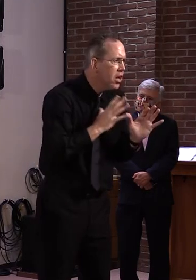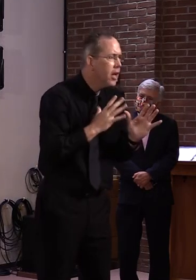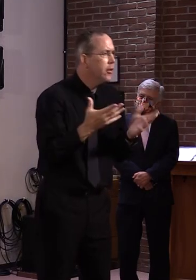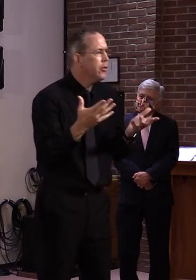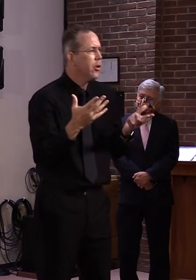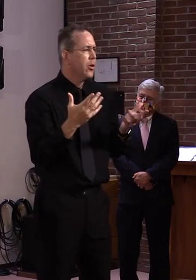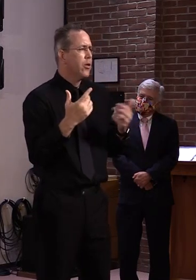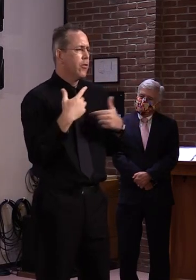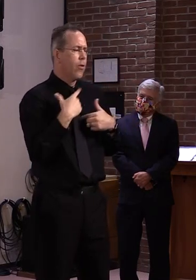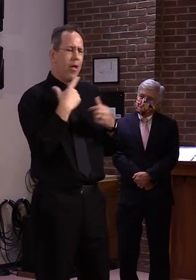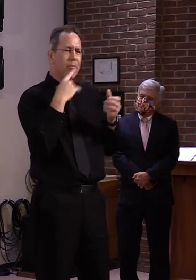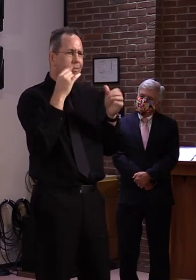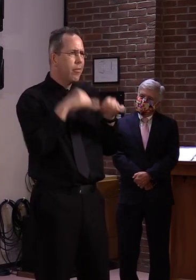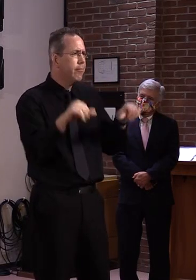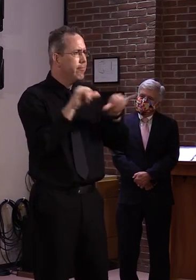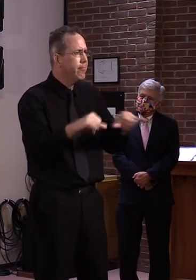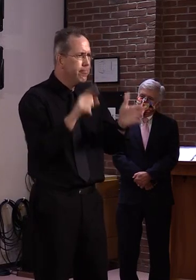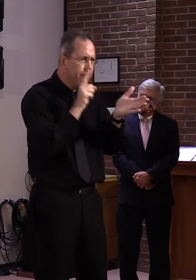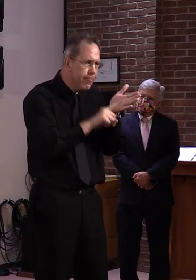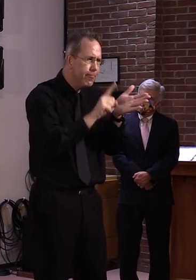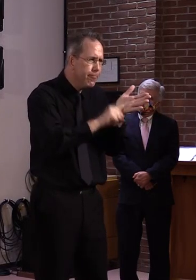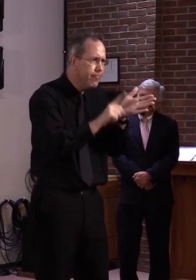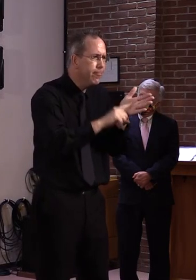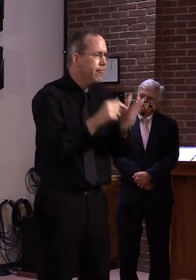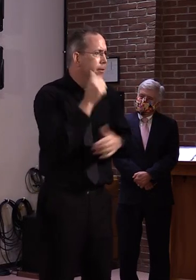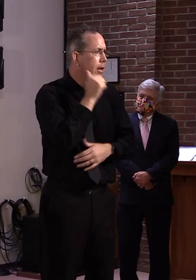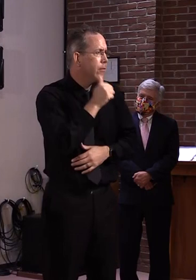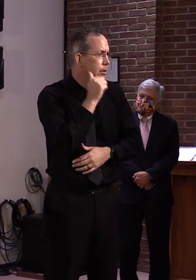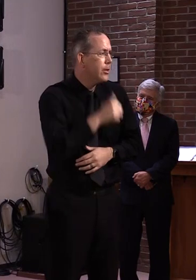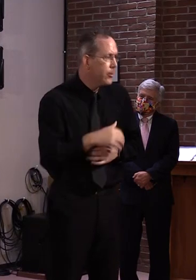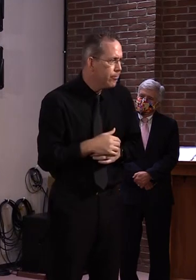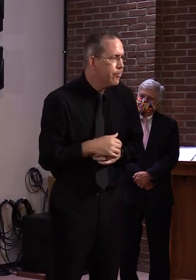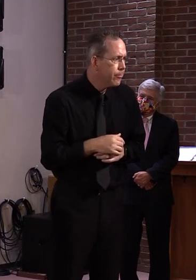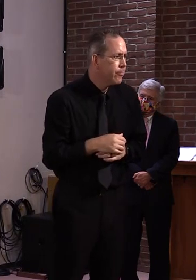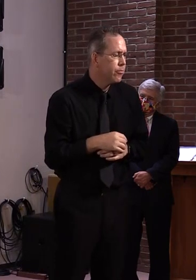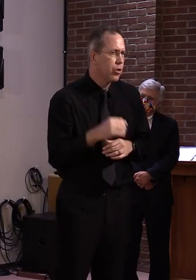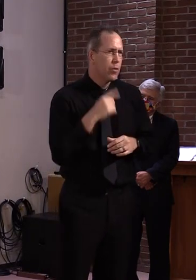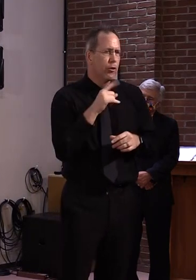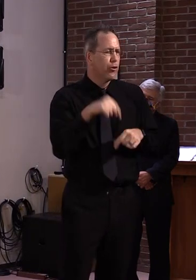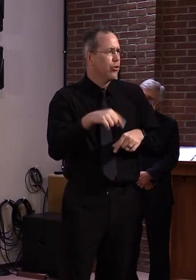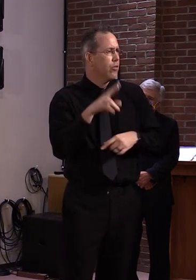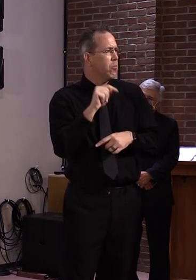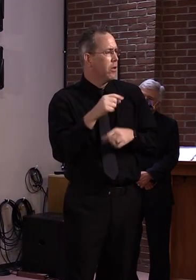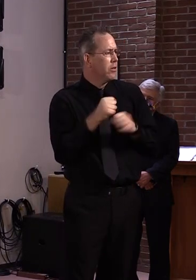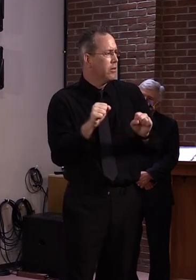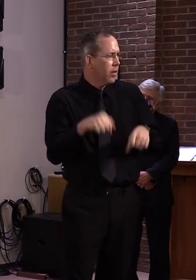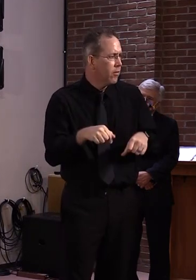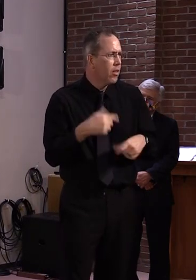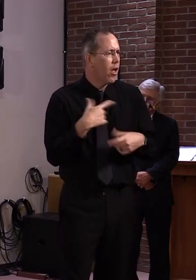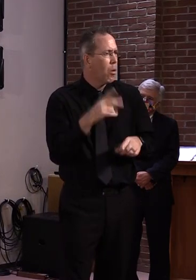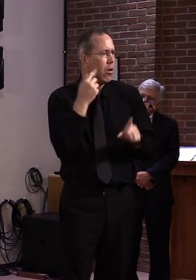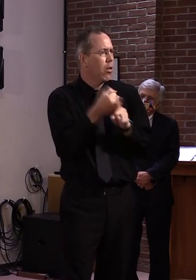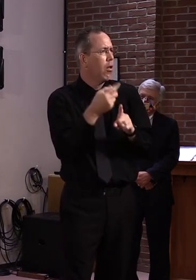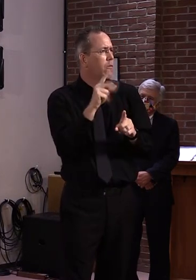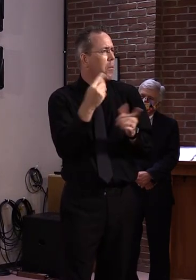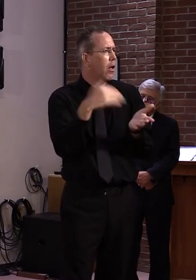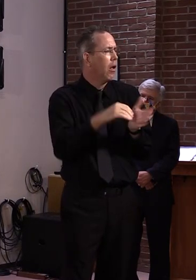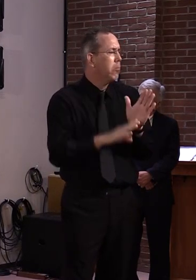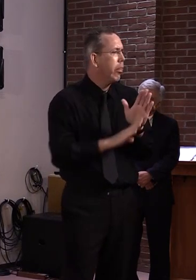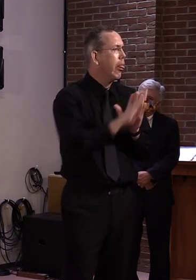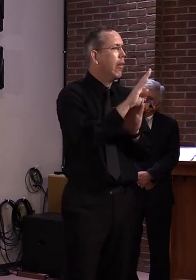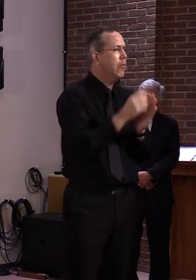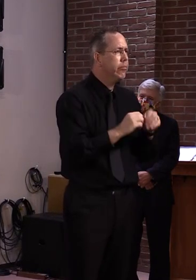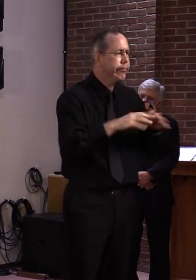monitoring what's going on in our state and making sure that we're not going in the wrong direction. So, you know, it's twofold.